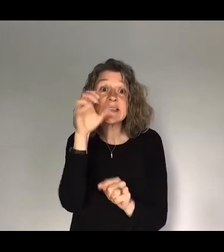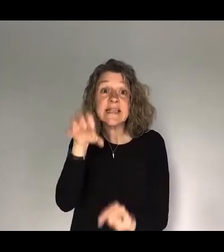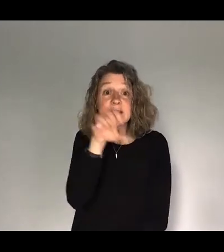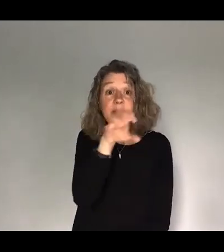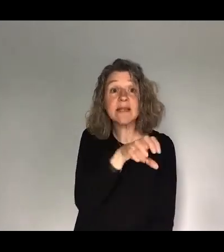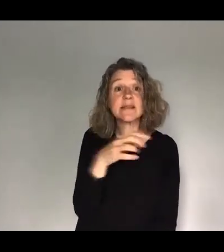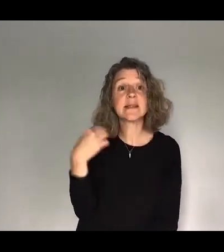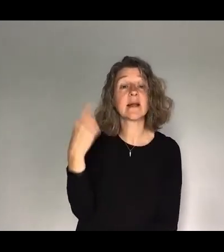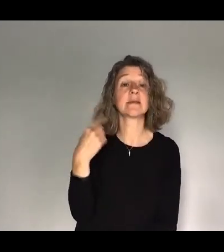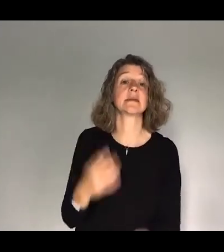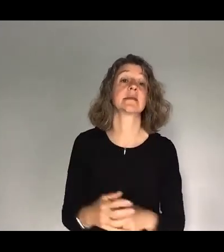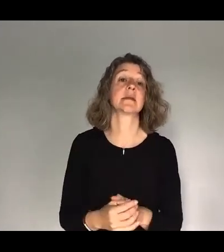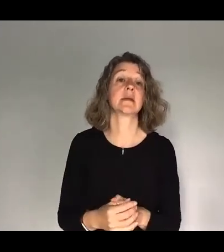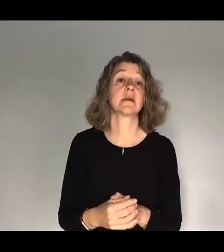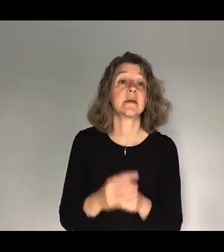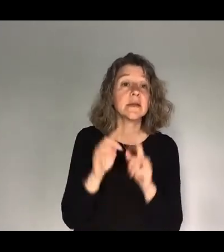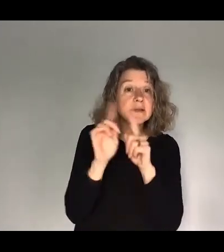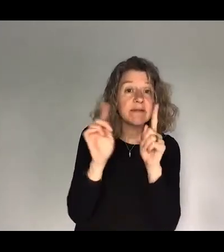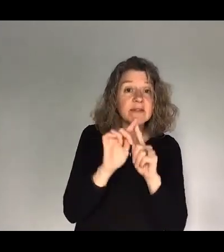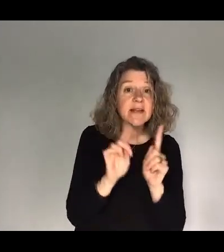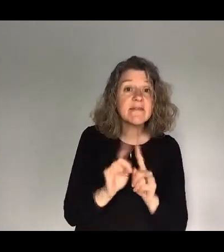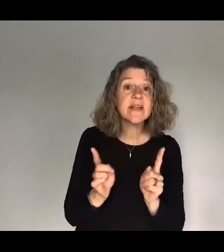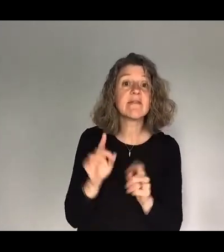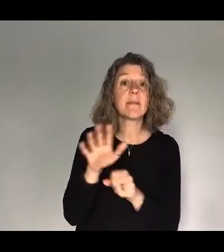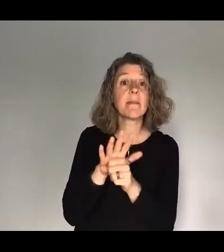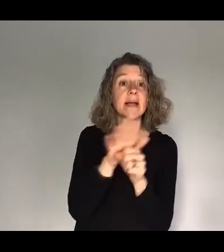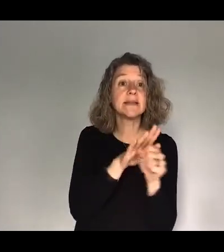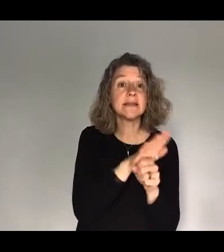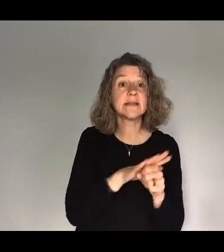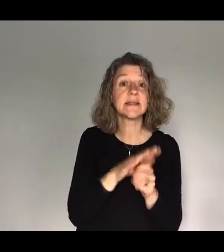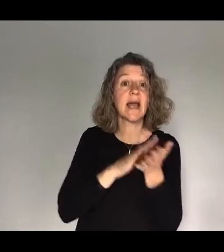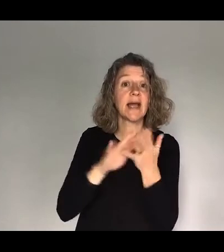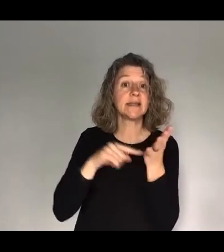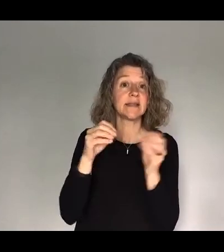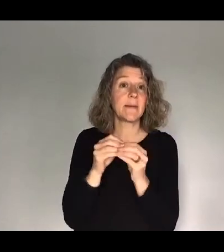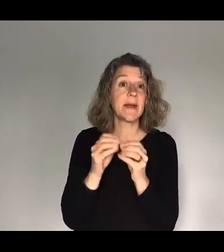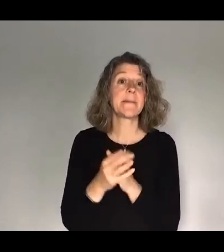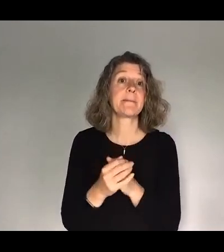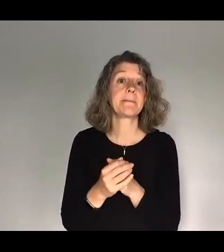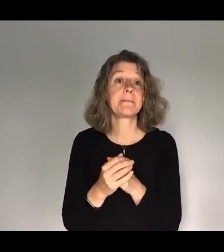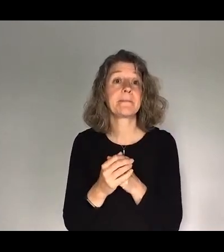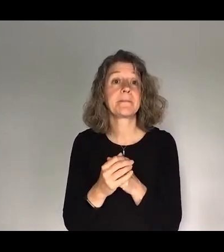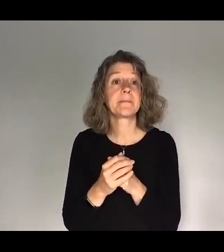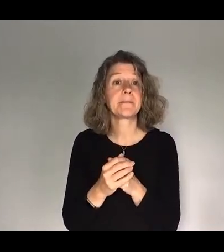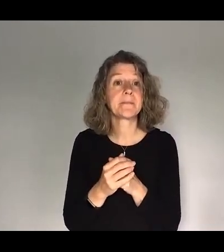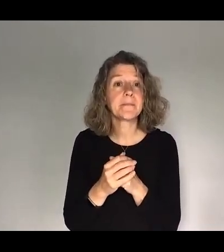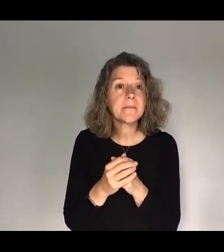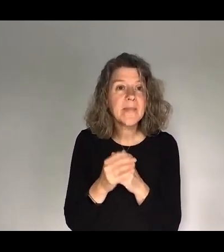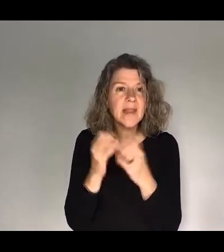near there. We've got HDB Roberts Road, which we're in right now. Then we've got HDB or St. Luke's Earl's Court.